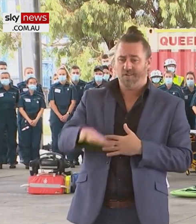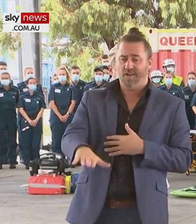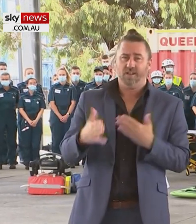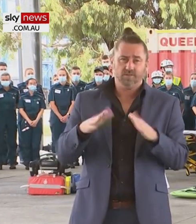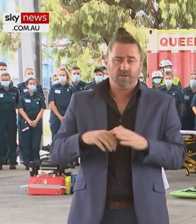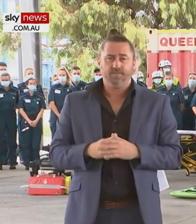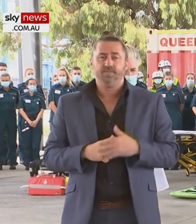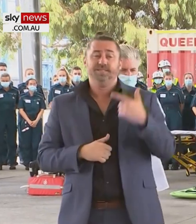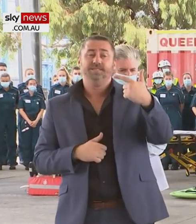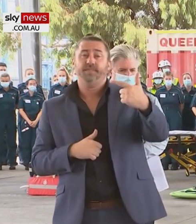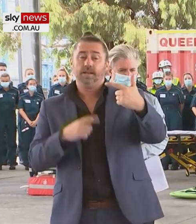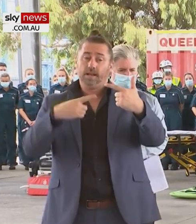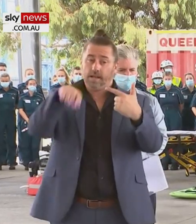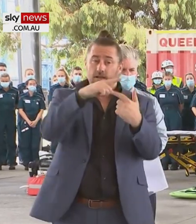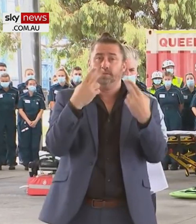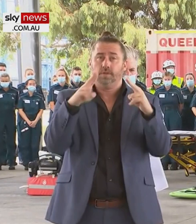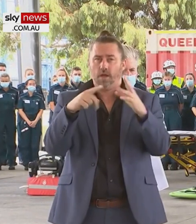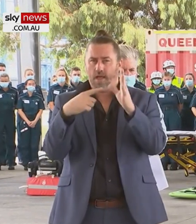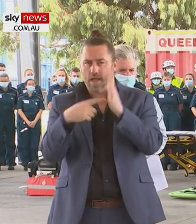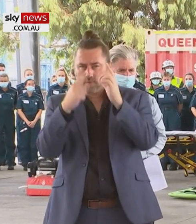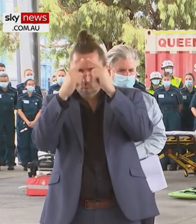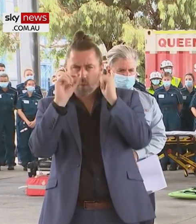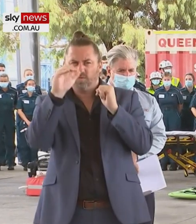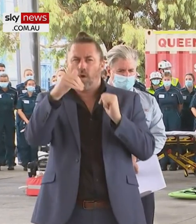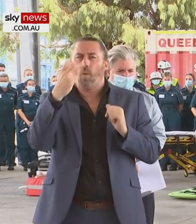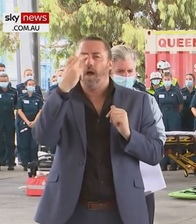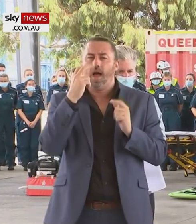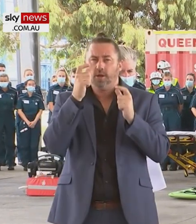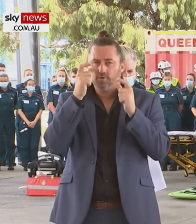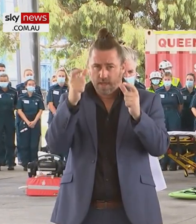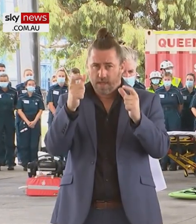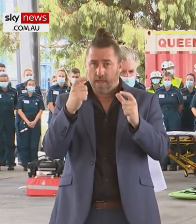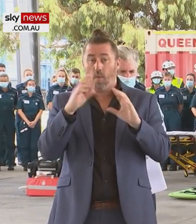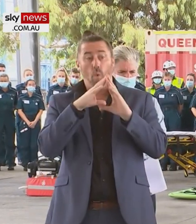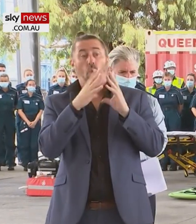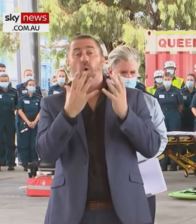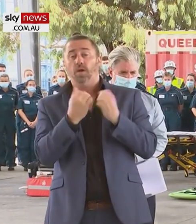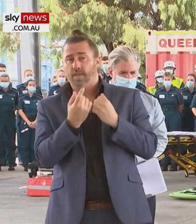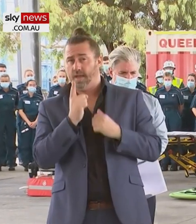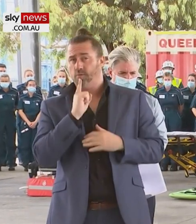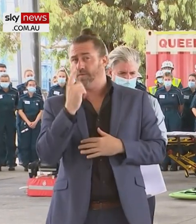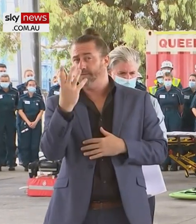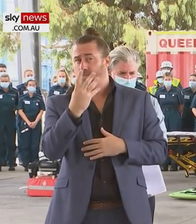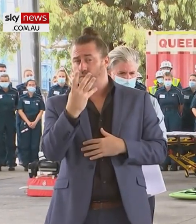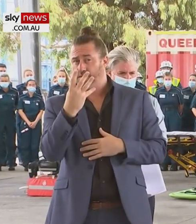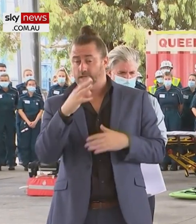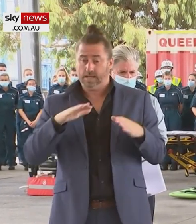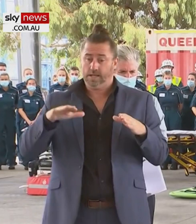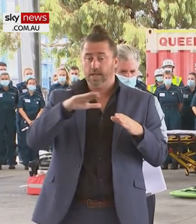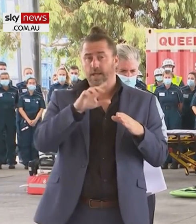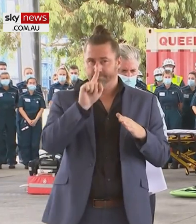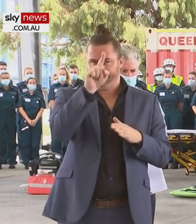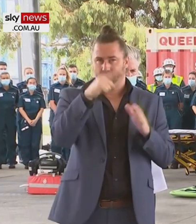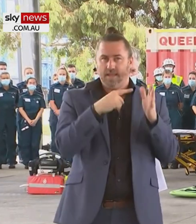Seven of those deaths occurred in aged care residents and that puts us at 114 deaths in aged care residents to date.